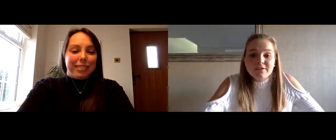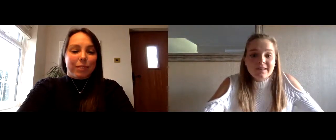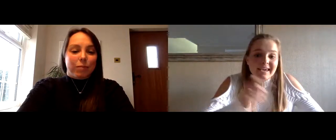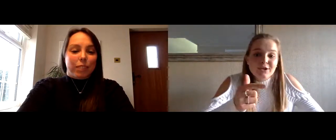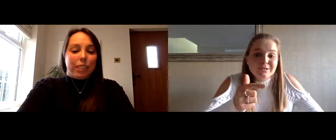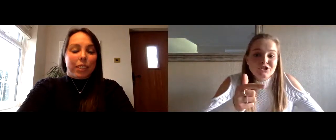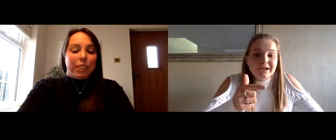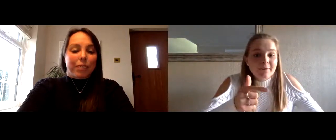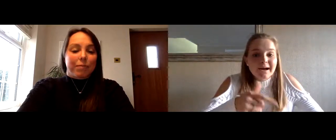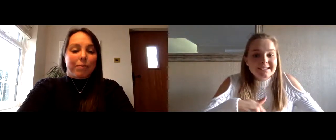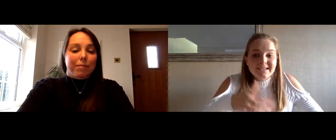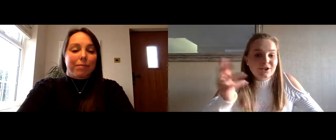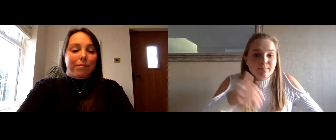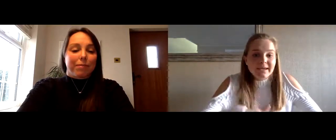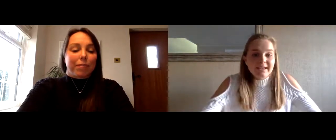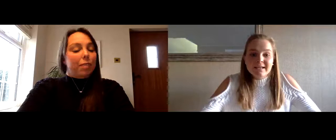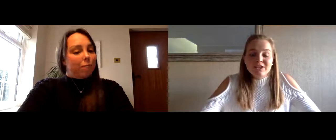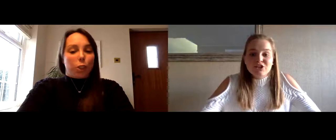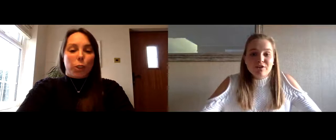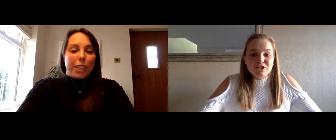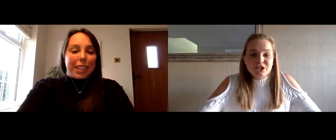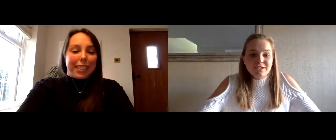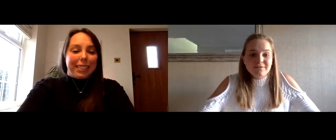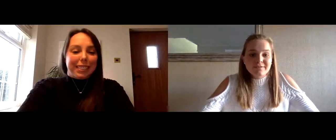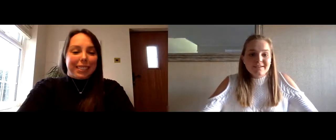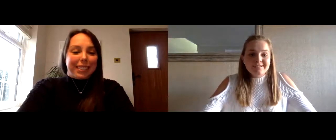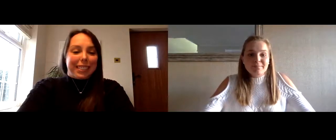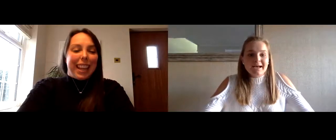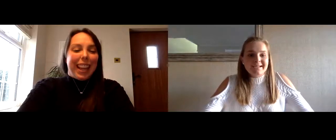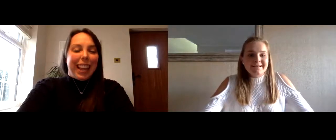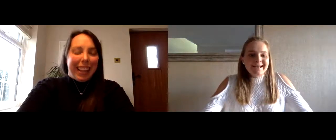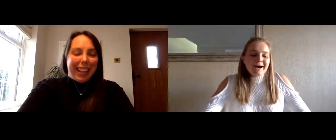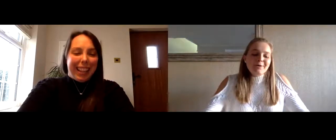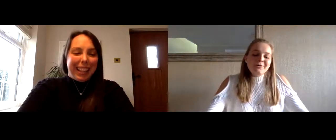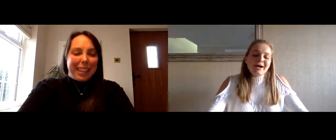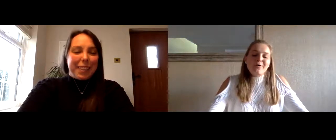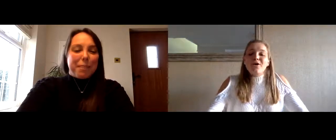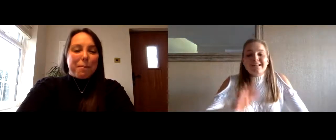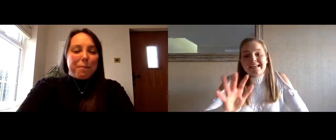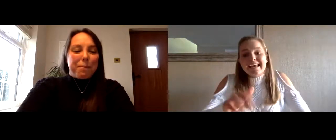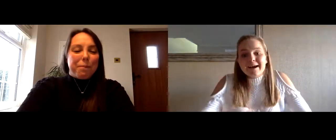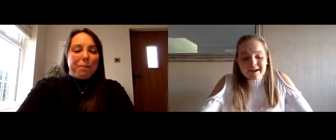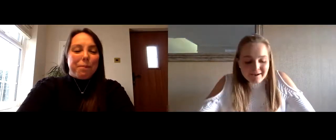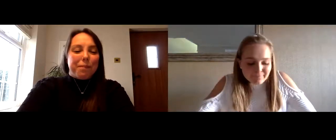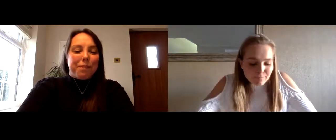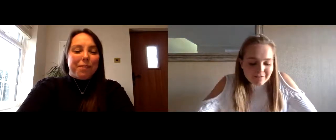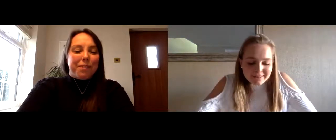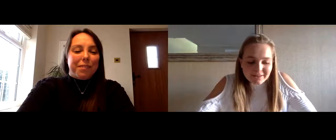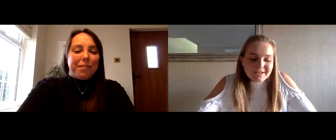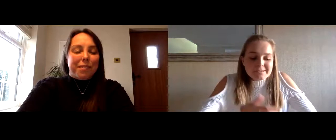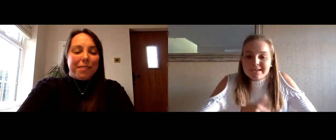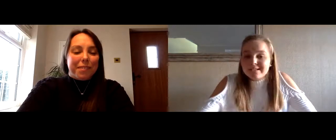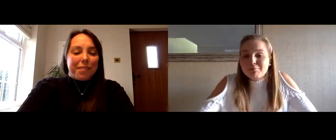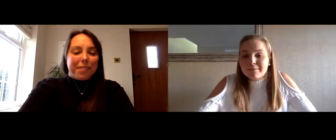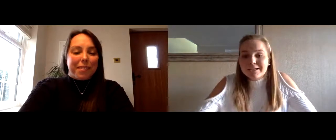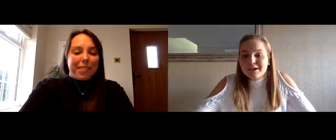sue barker and then get you on straight away so you'll be the star it's okay well no honestly i i'm wary